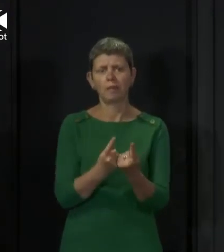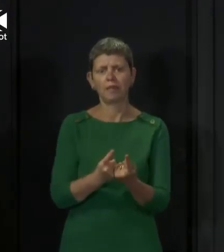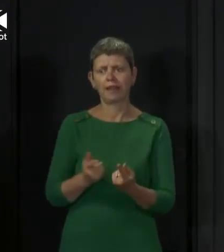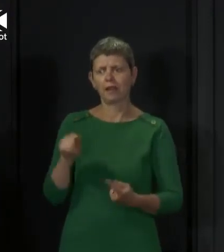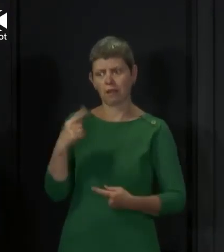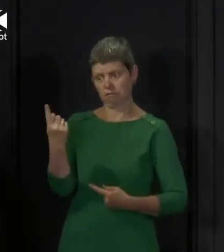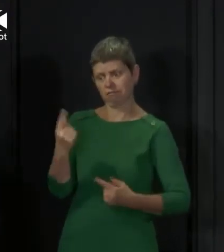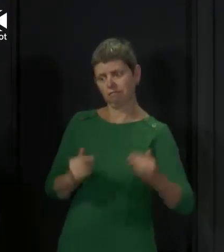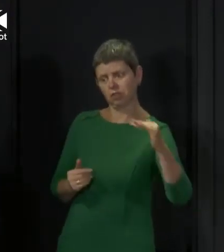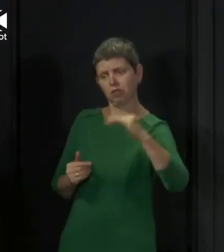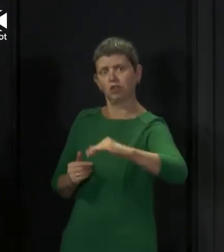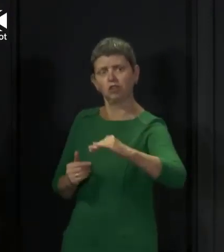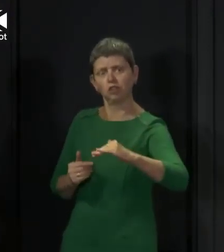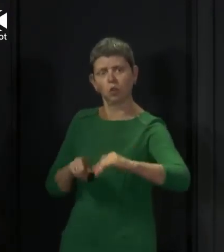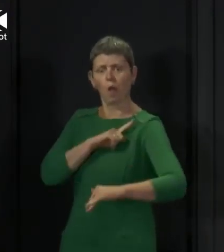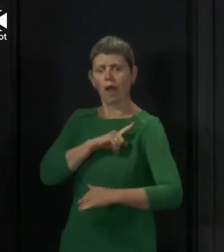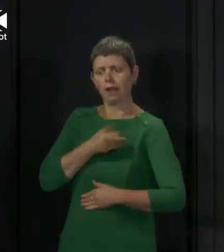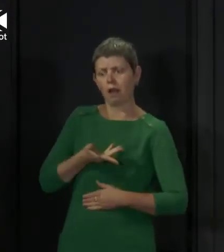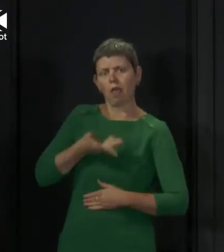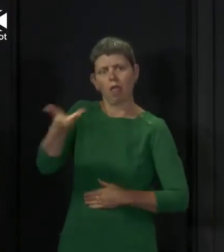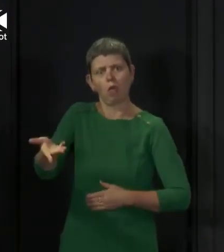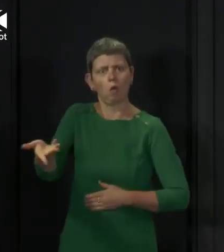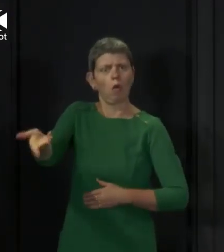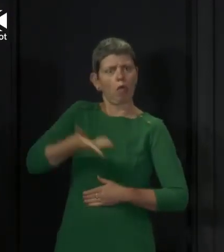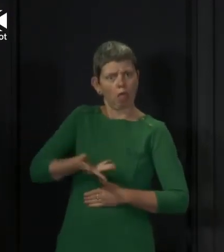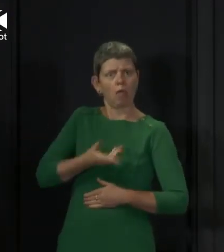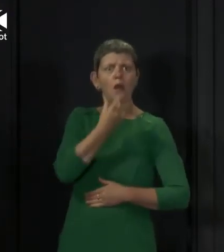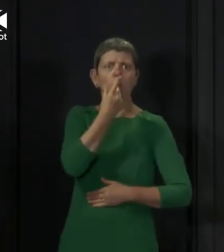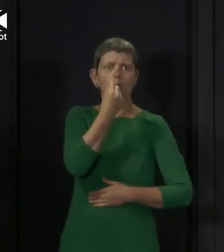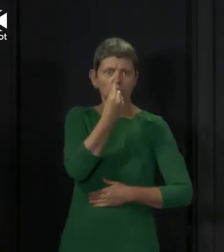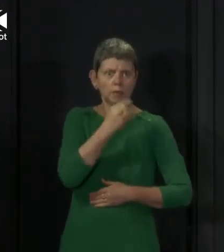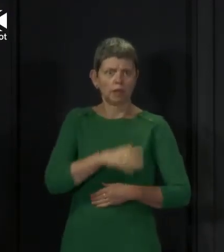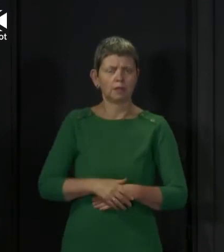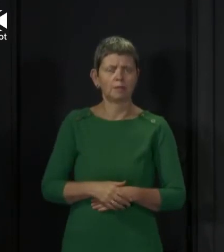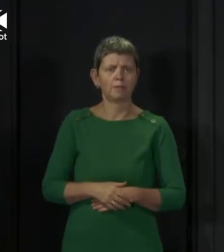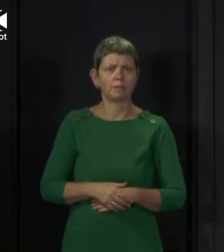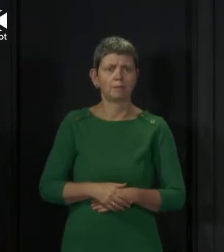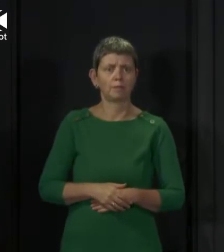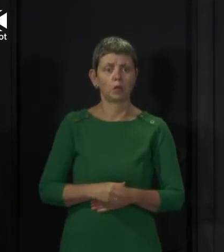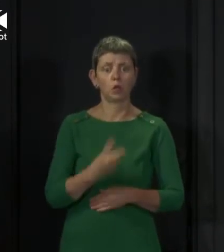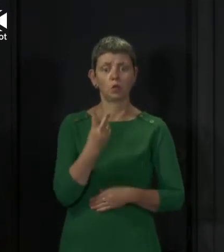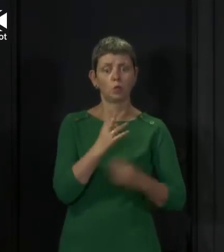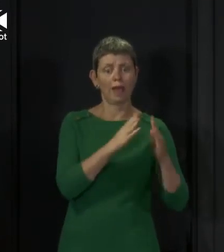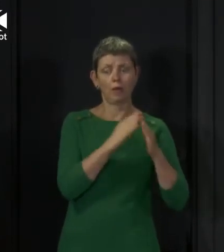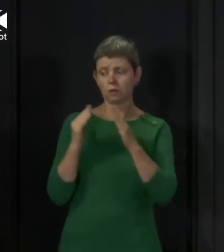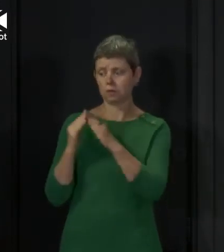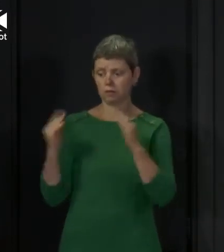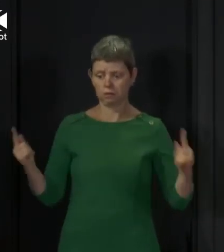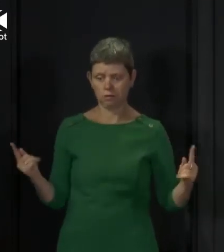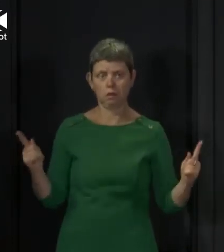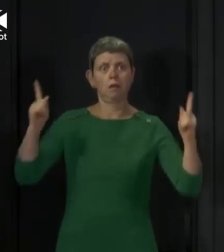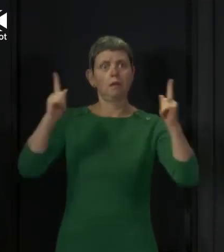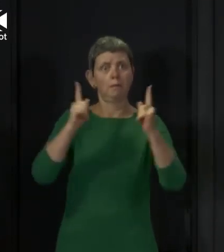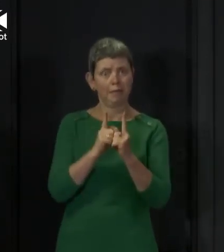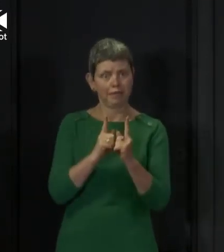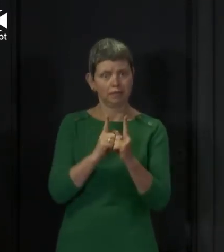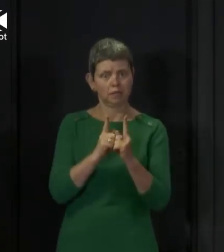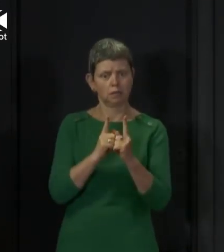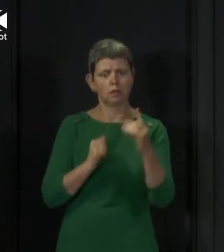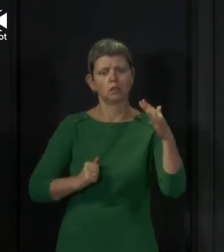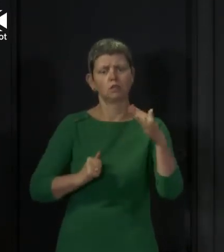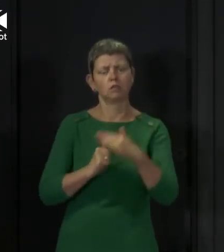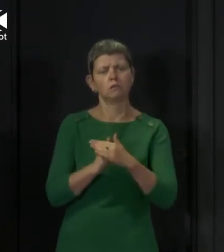spreads relatively easily. And we're asking that when two households do meet up, there should be no more than eight people in total